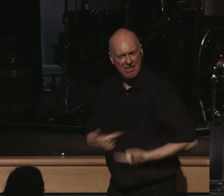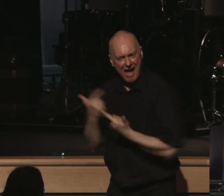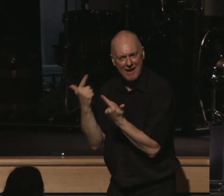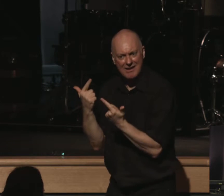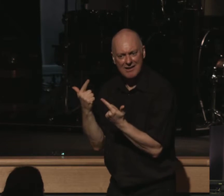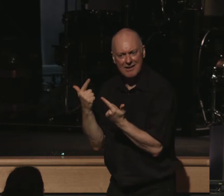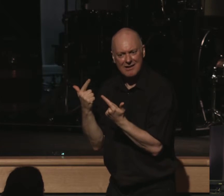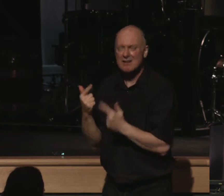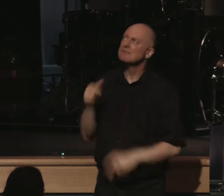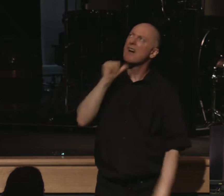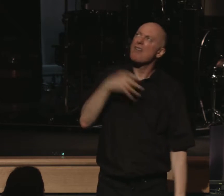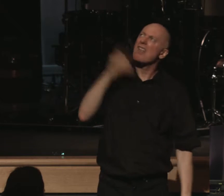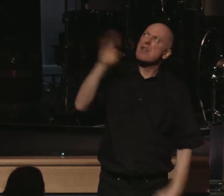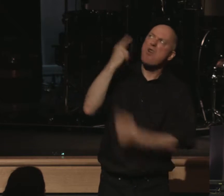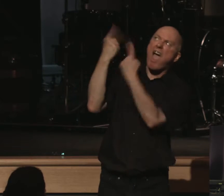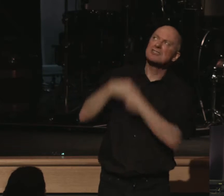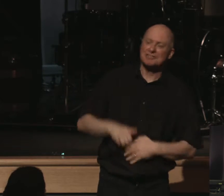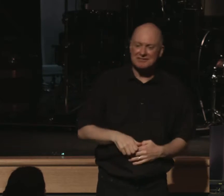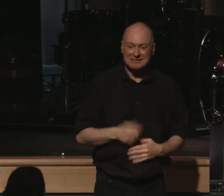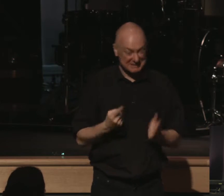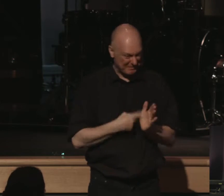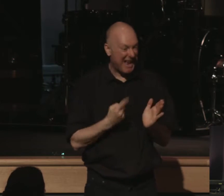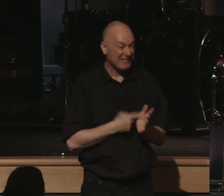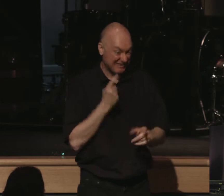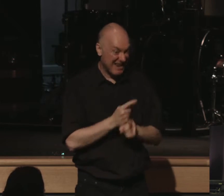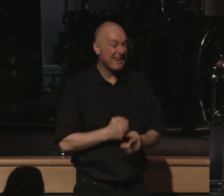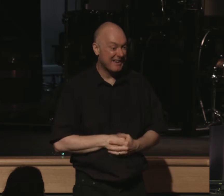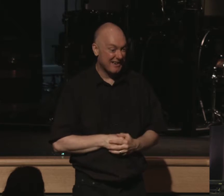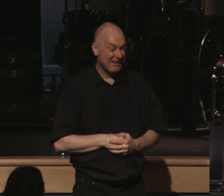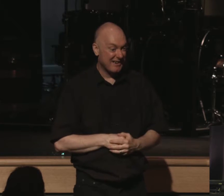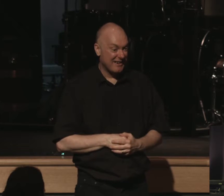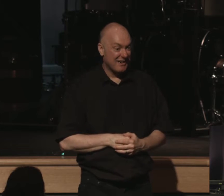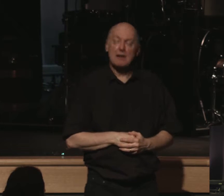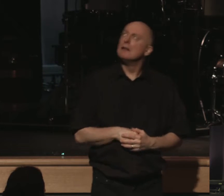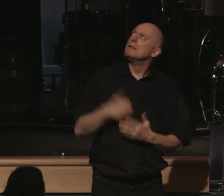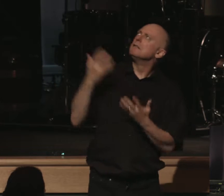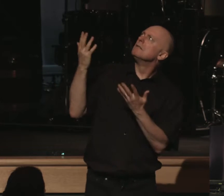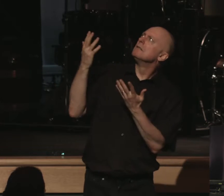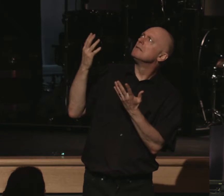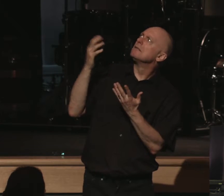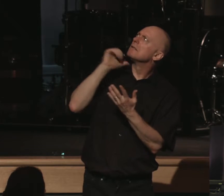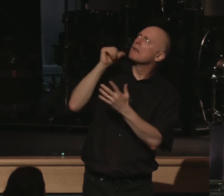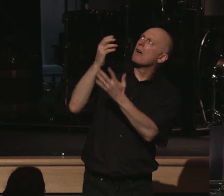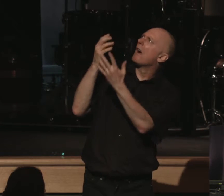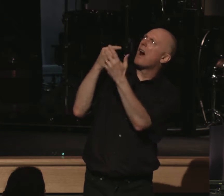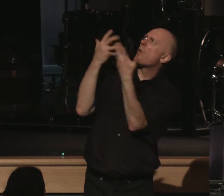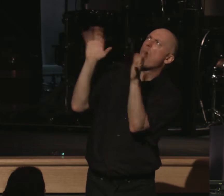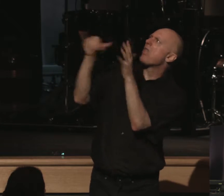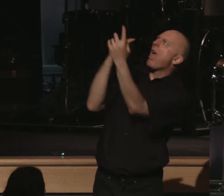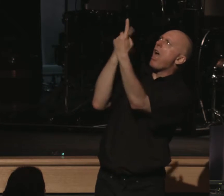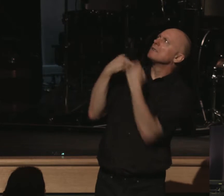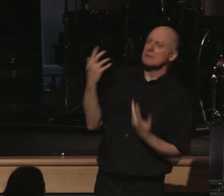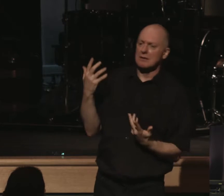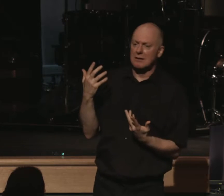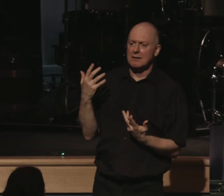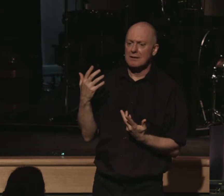But I don't like his answers sometimes. When I don't get the answers I want to my instant